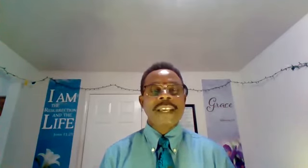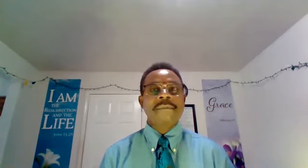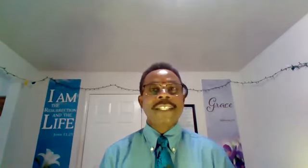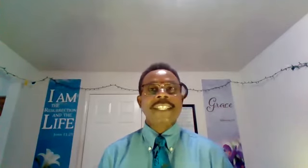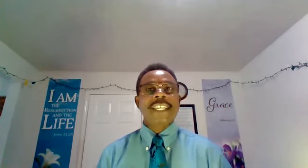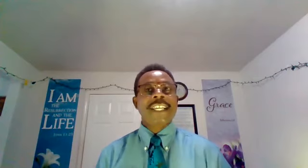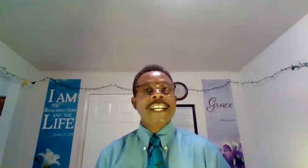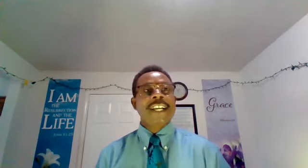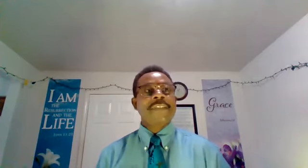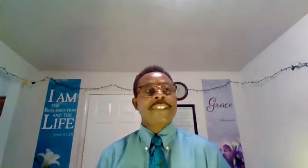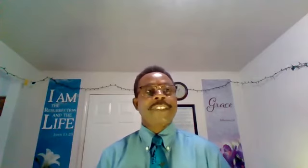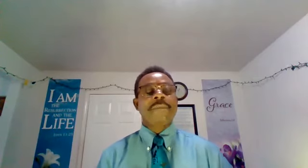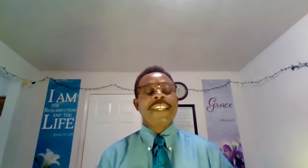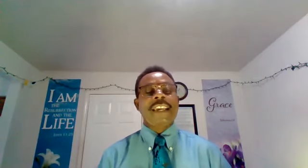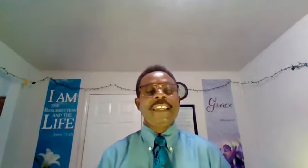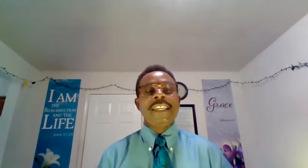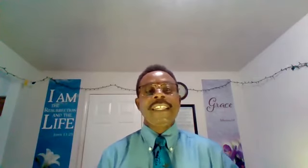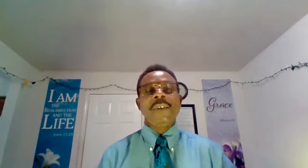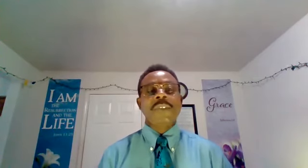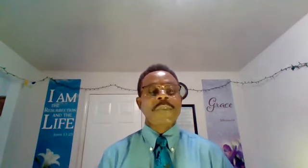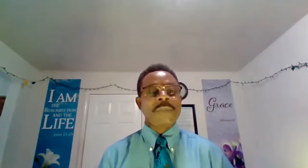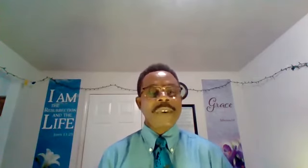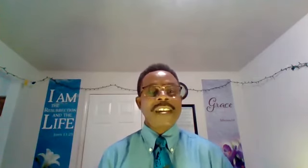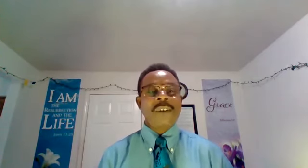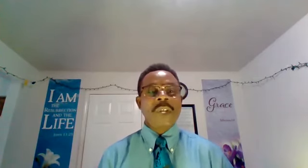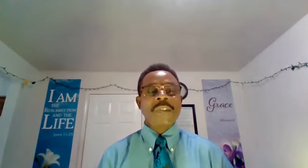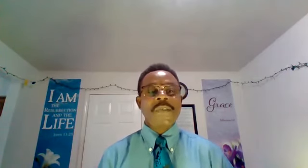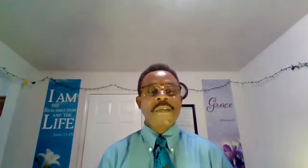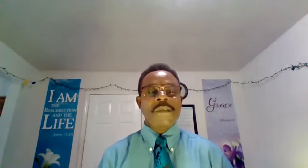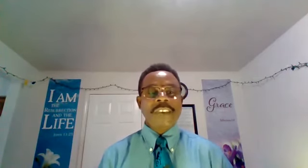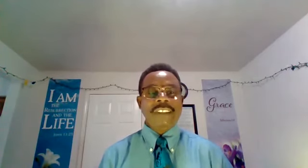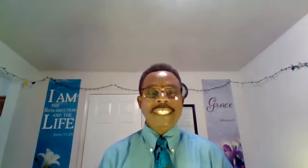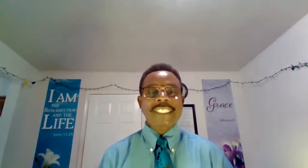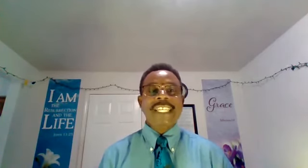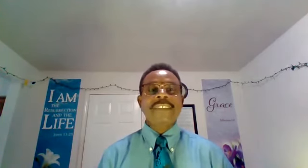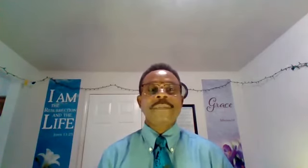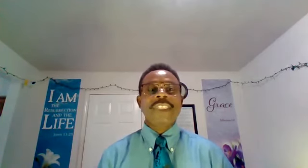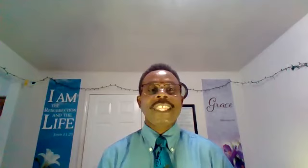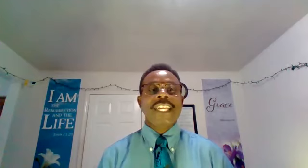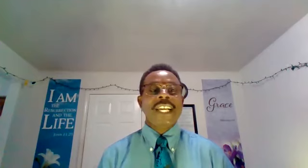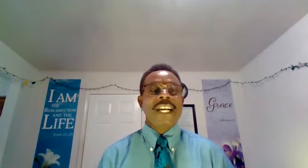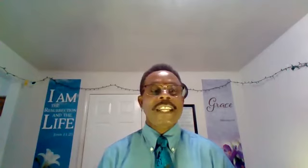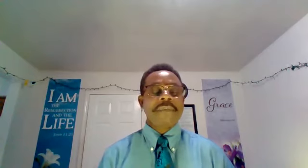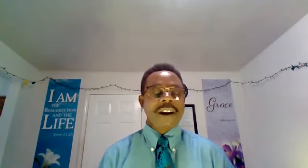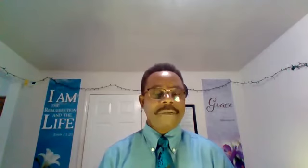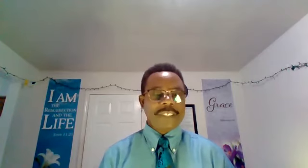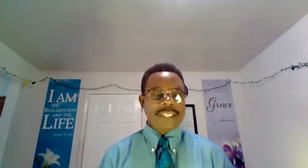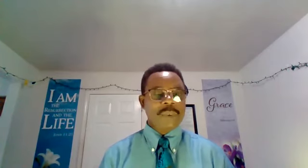was fulfilling the prophecy,